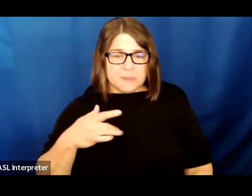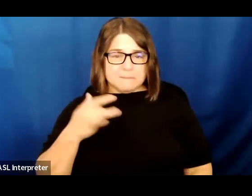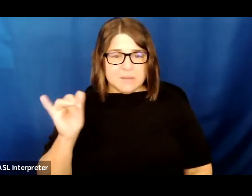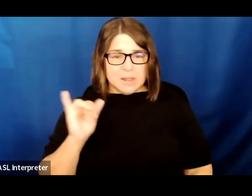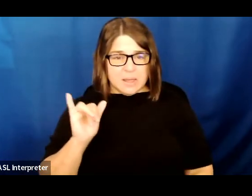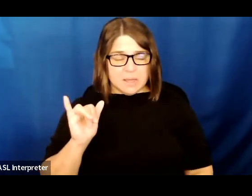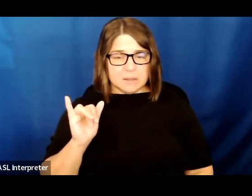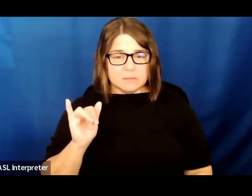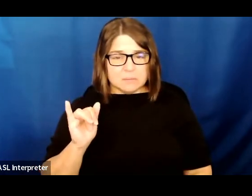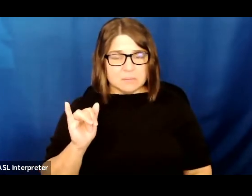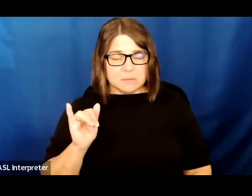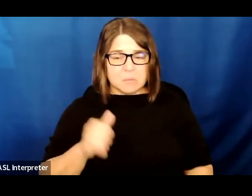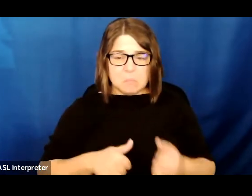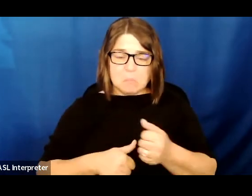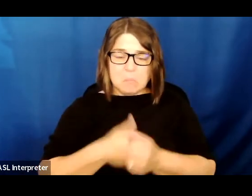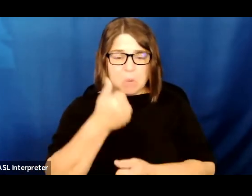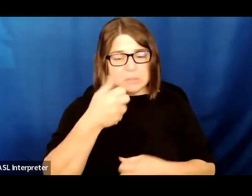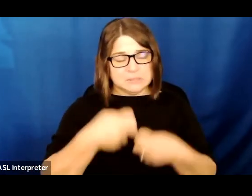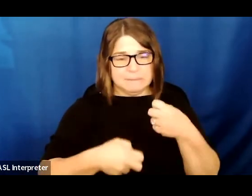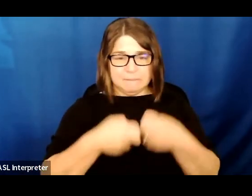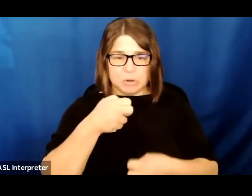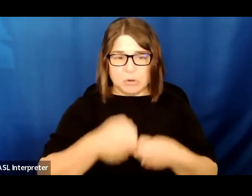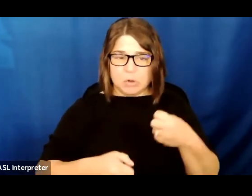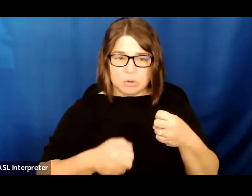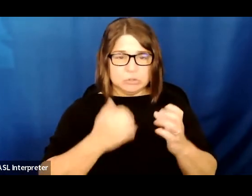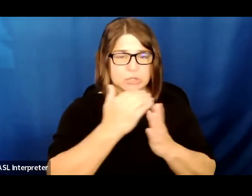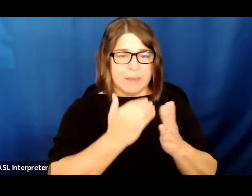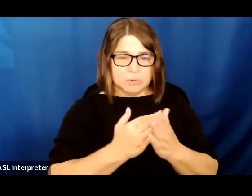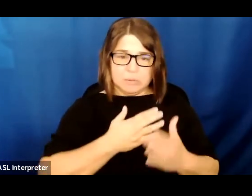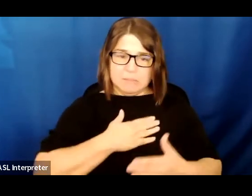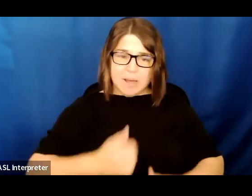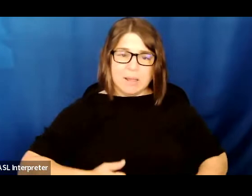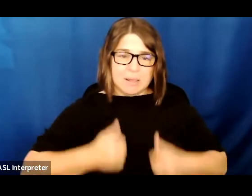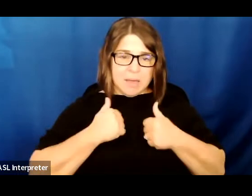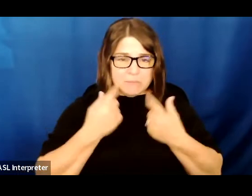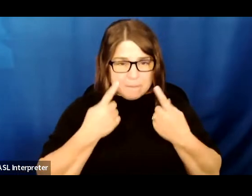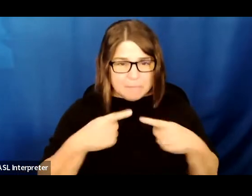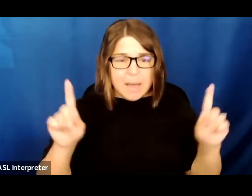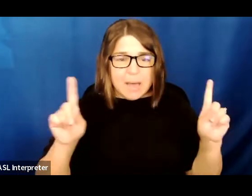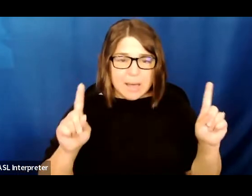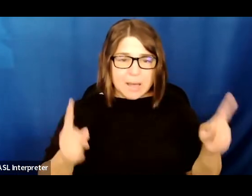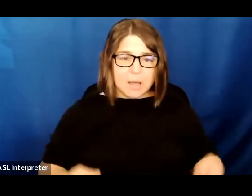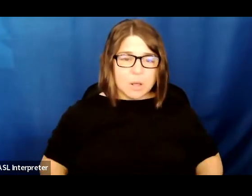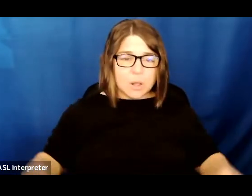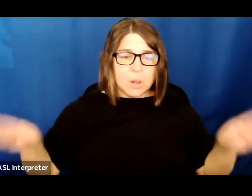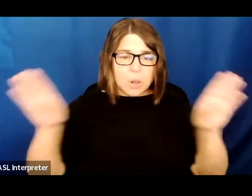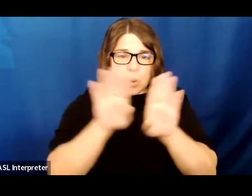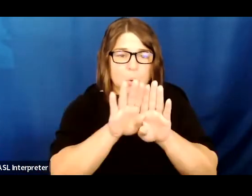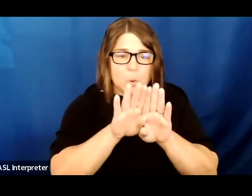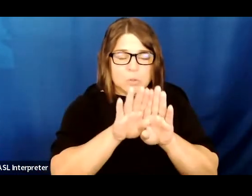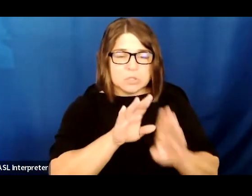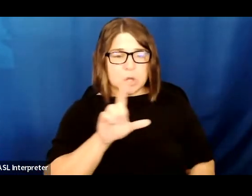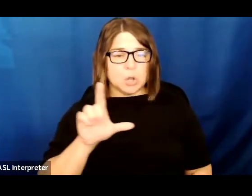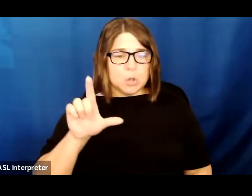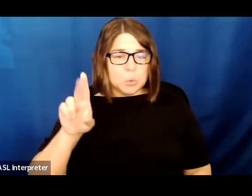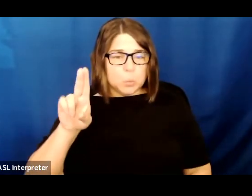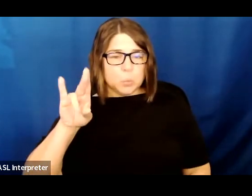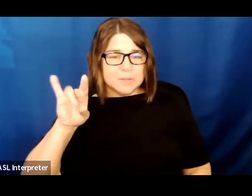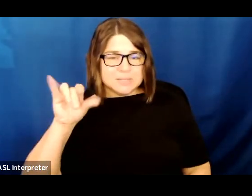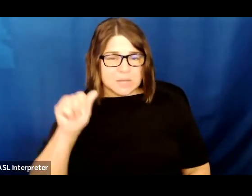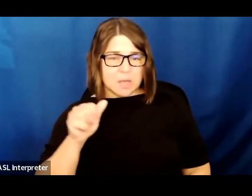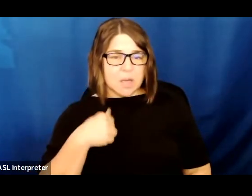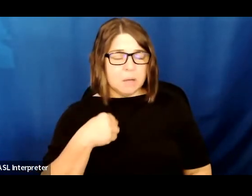the most difficult chapters in my life finally closed. I thought about Lucia. I thought about